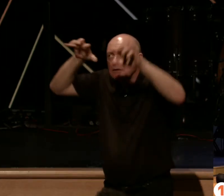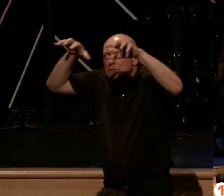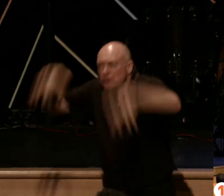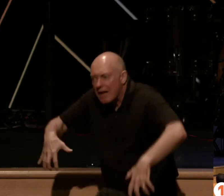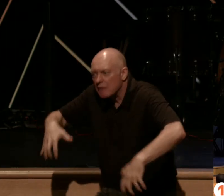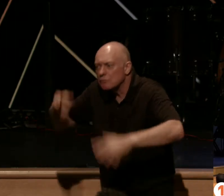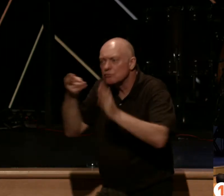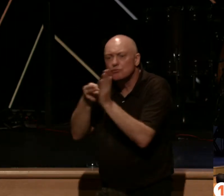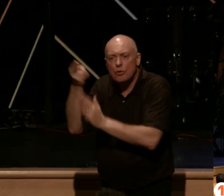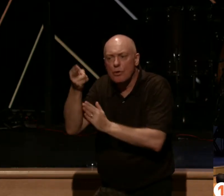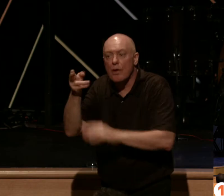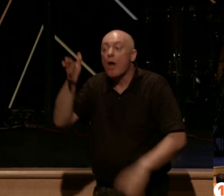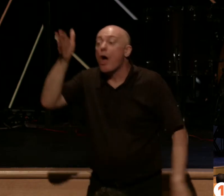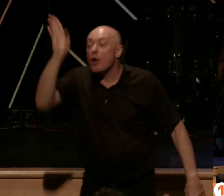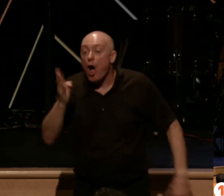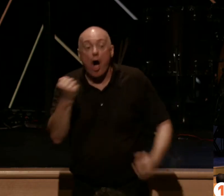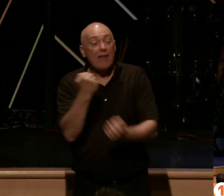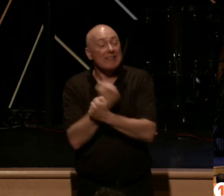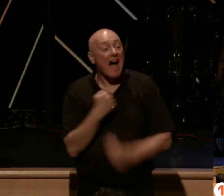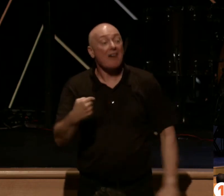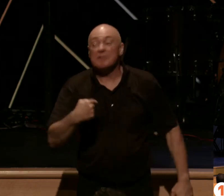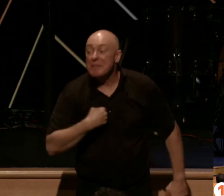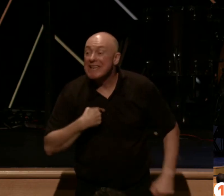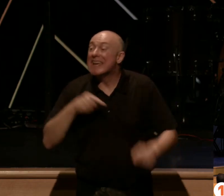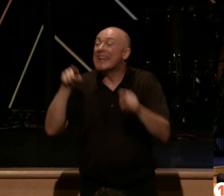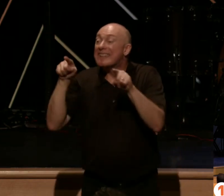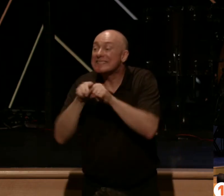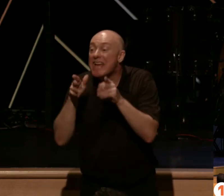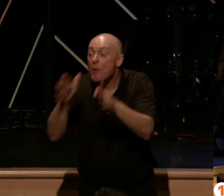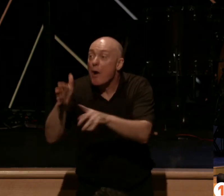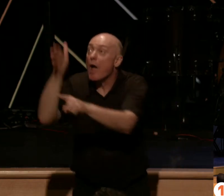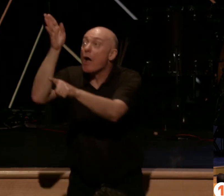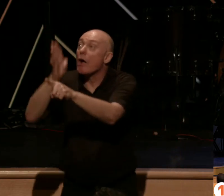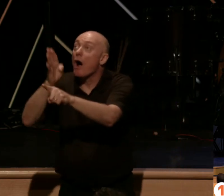God loves me the way God loves God.